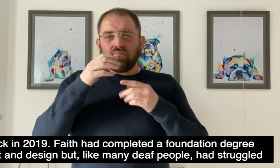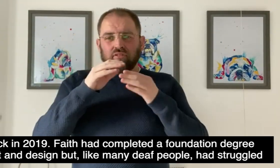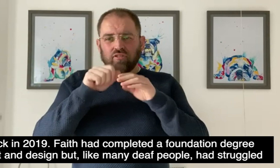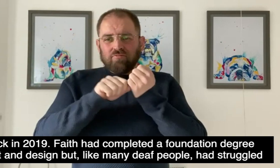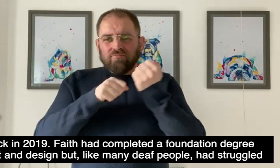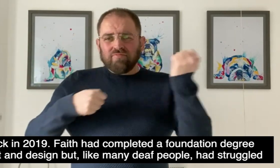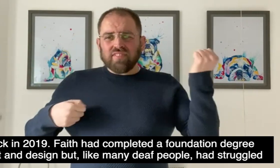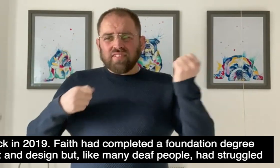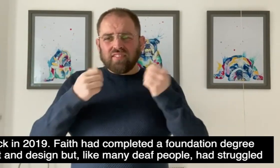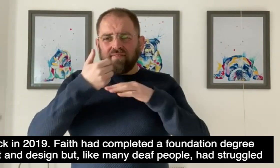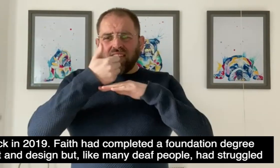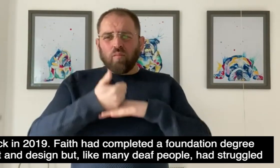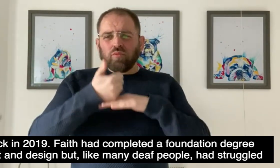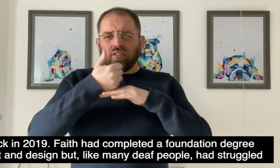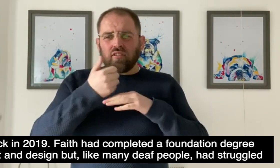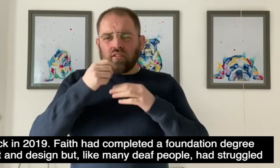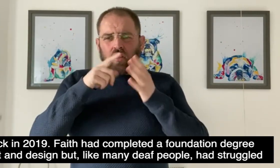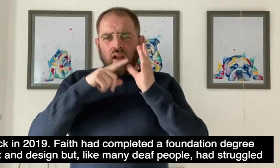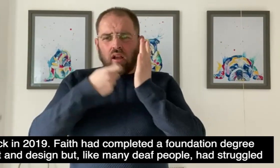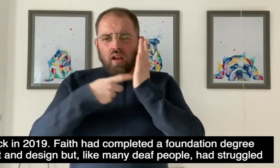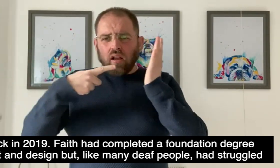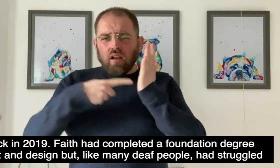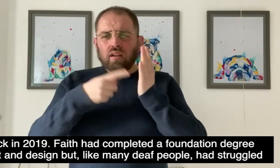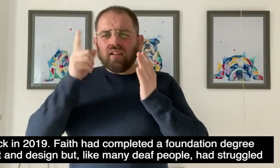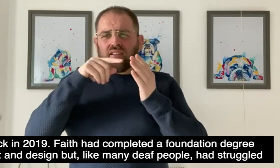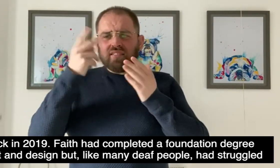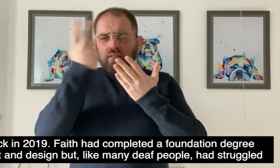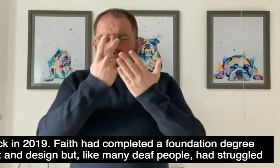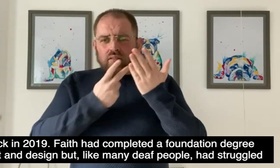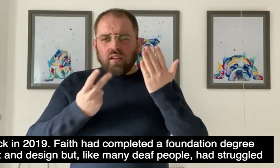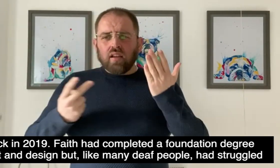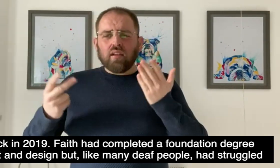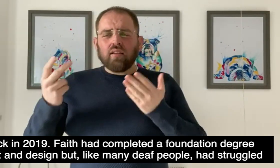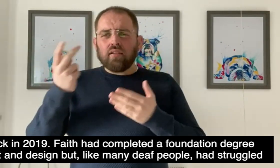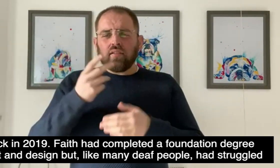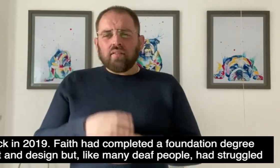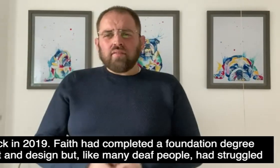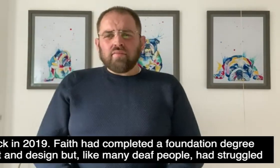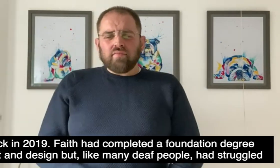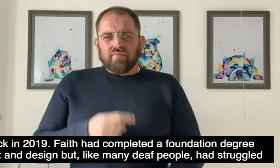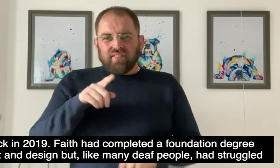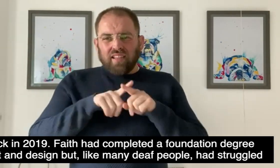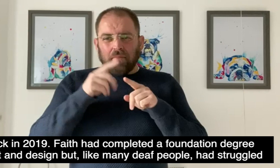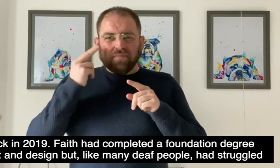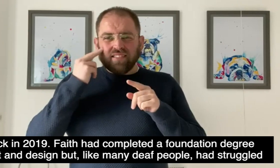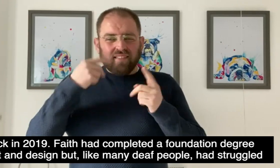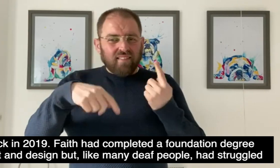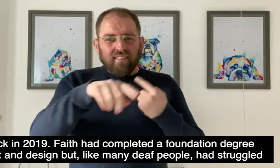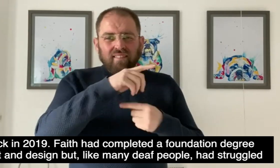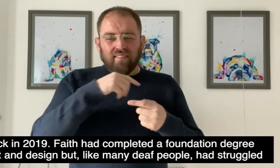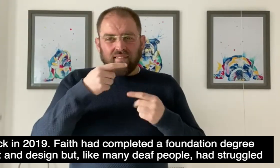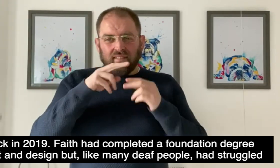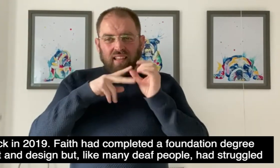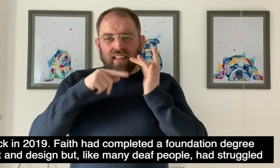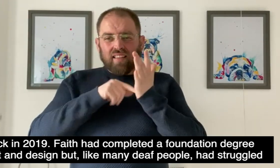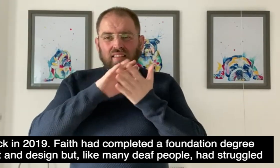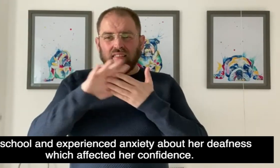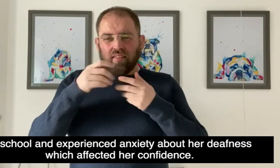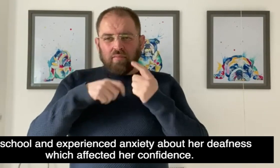Faith had completed a foundation degree in art and design, but, like many deaf people,